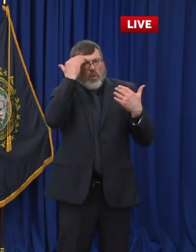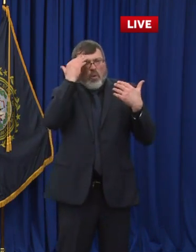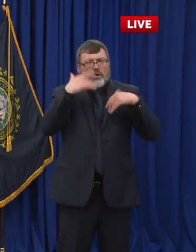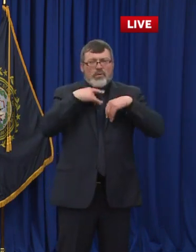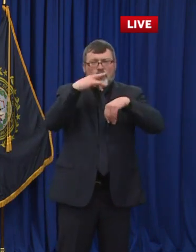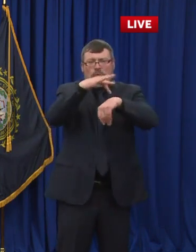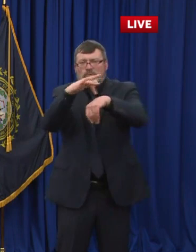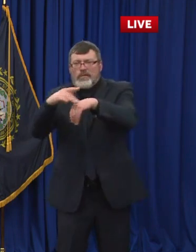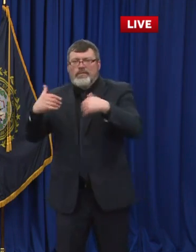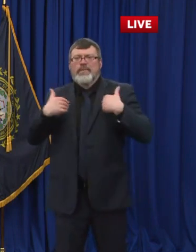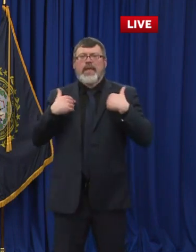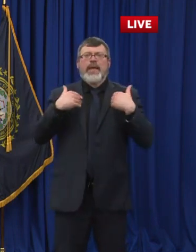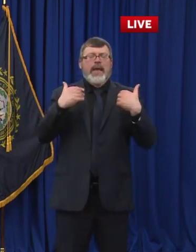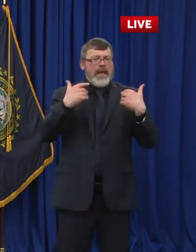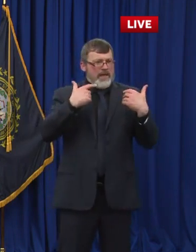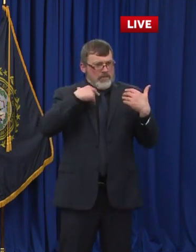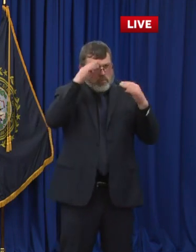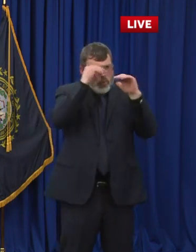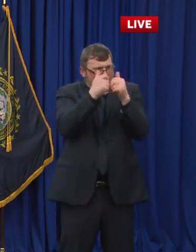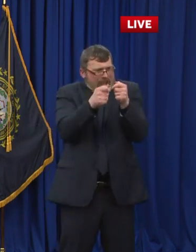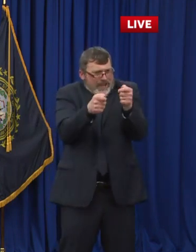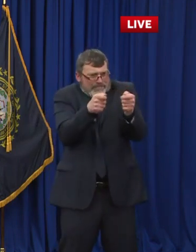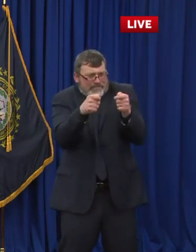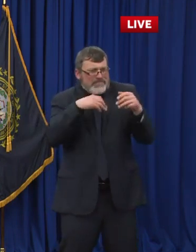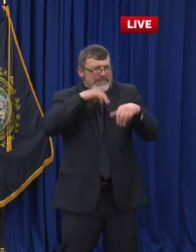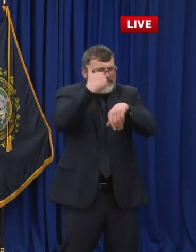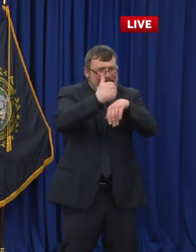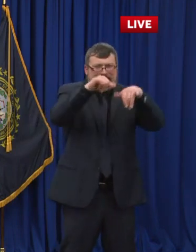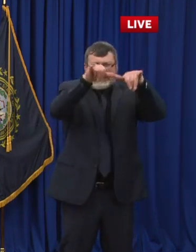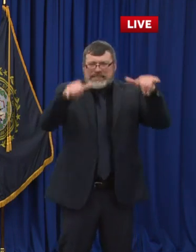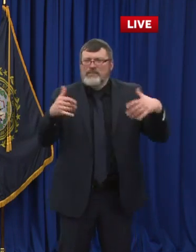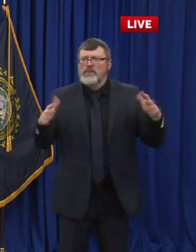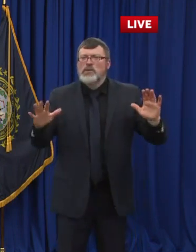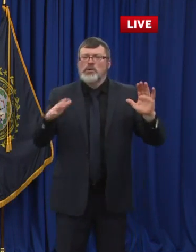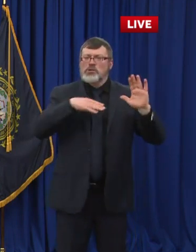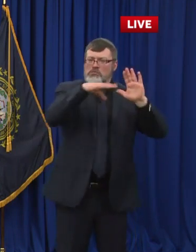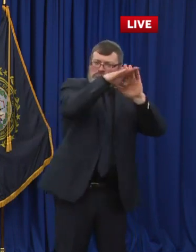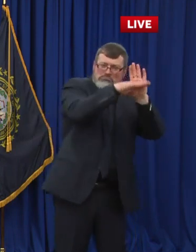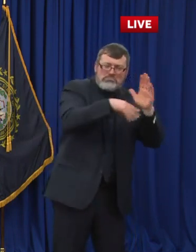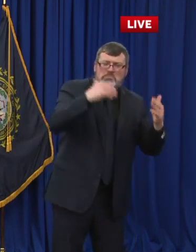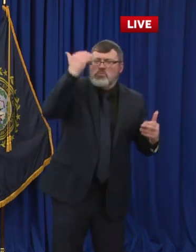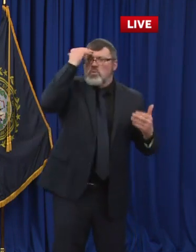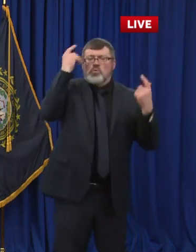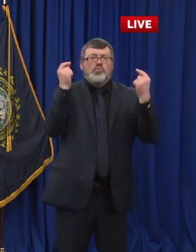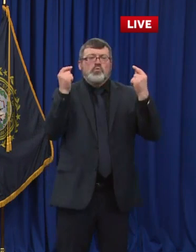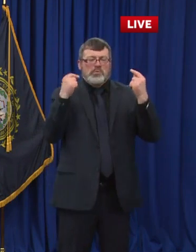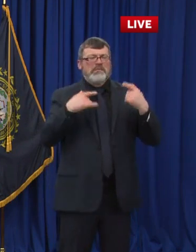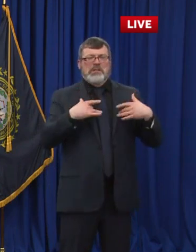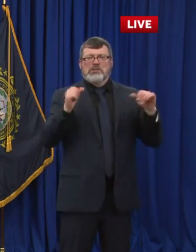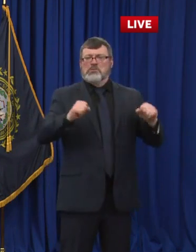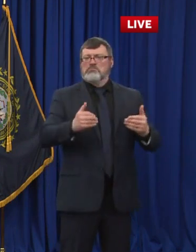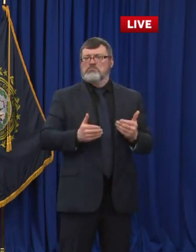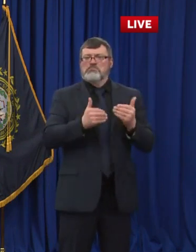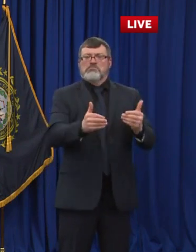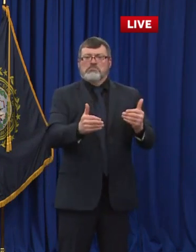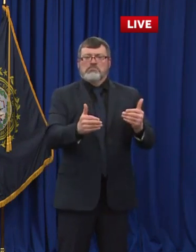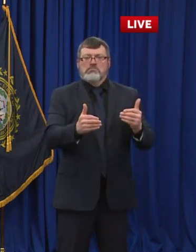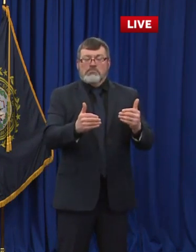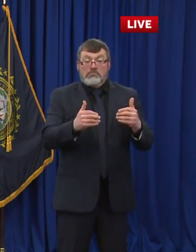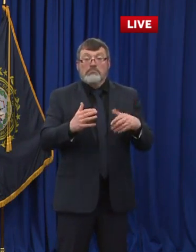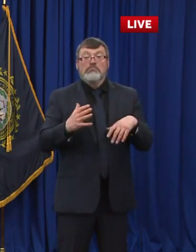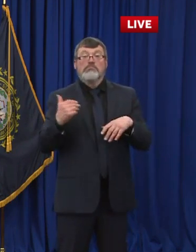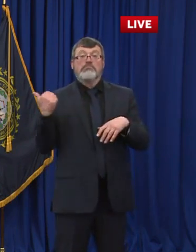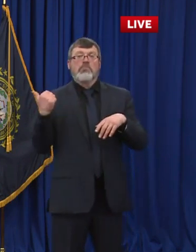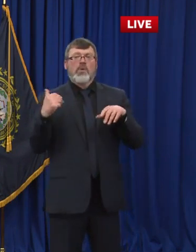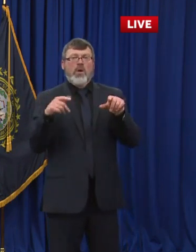lives. So, you know, the one silver lining, if you will, of this terrible pandemic over the past years, it really doesn't affect children